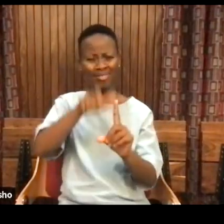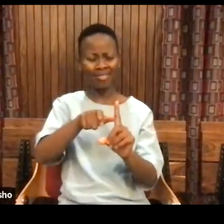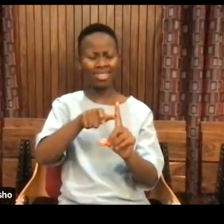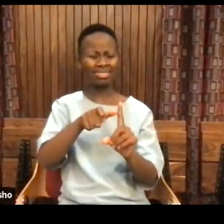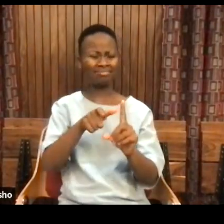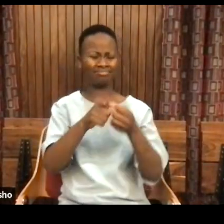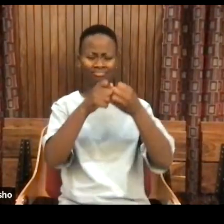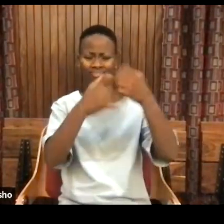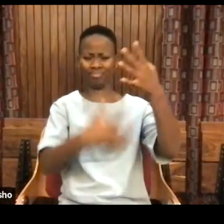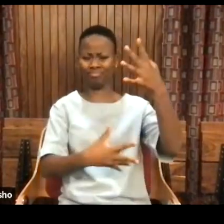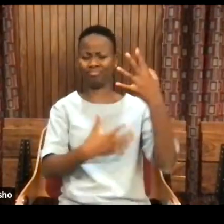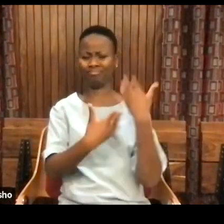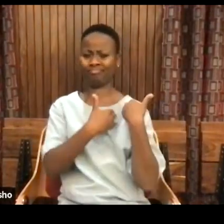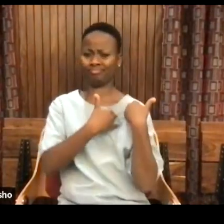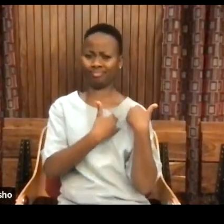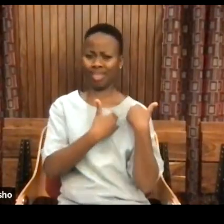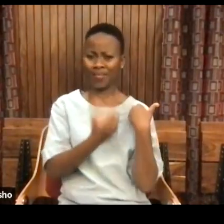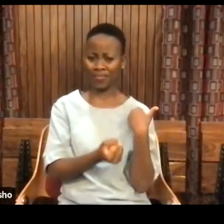kinds of things.